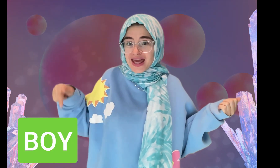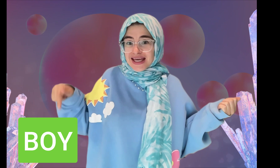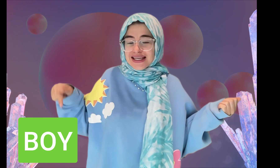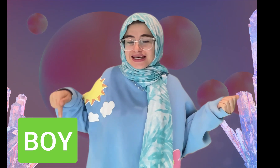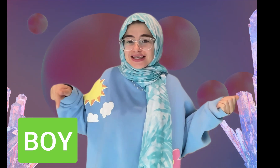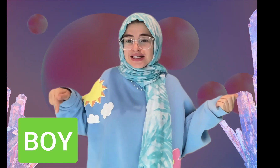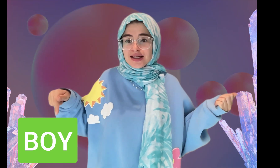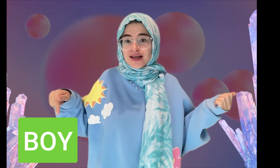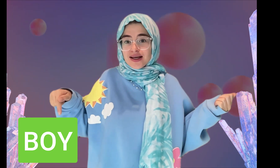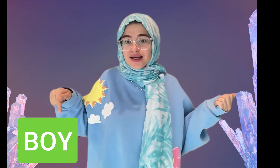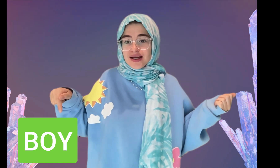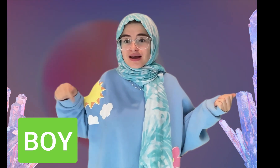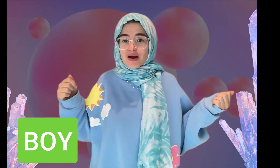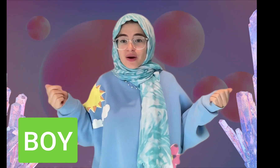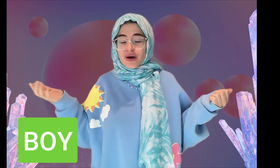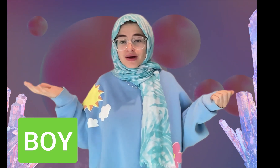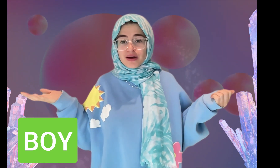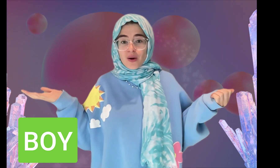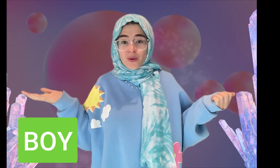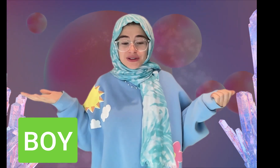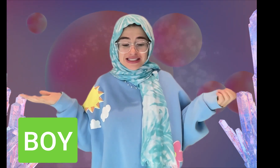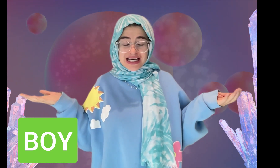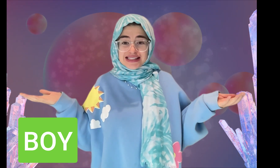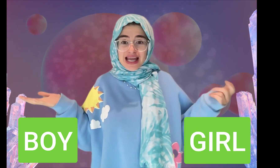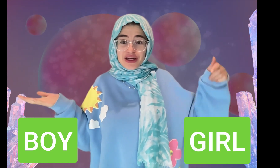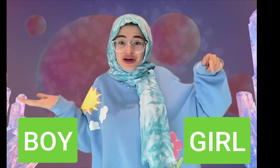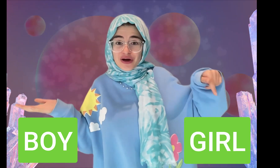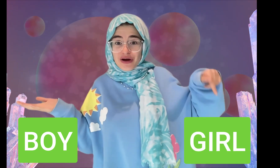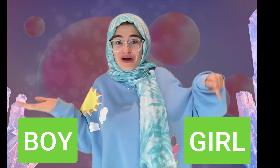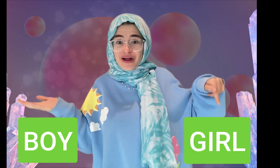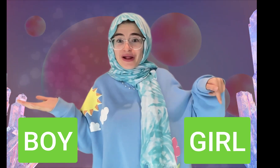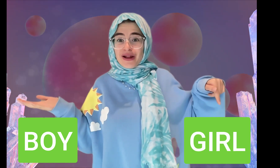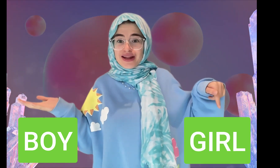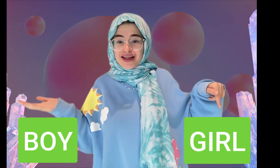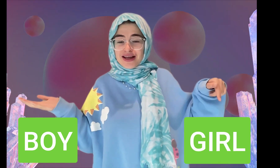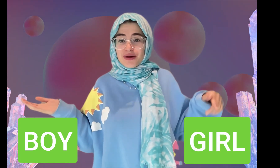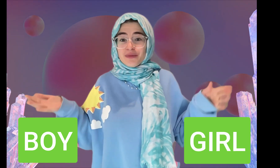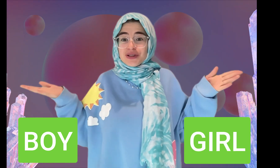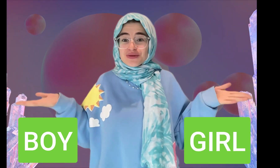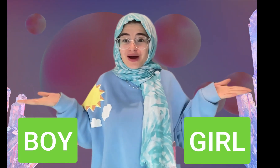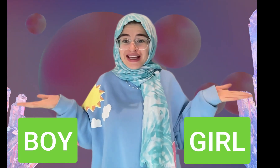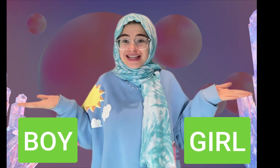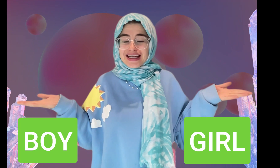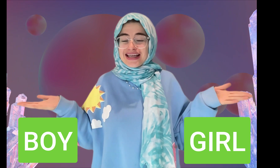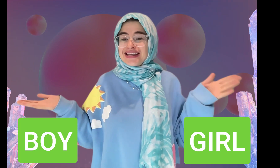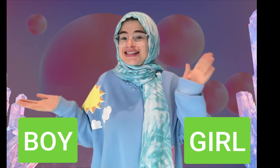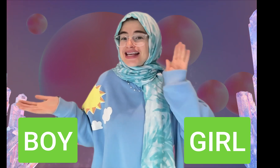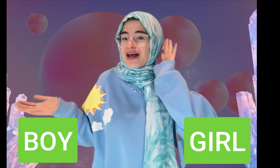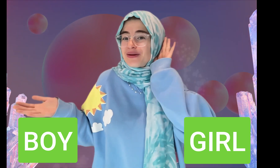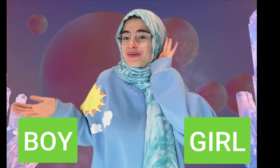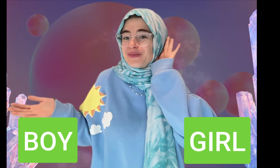or did I sign girl which one tell me